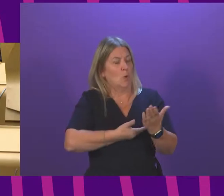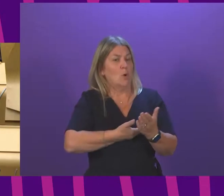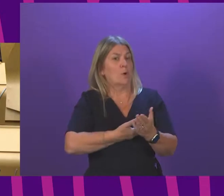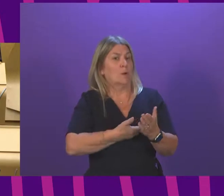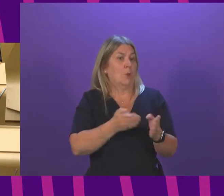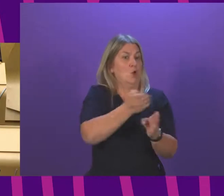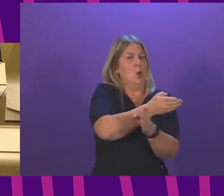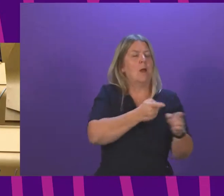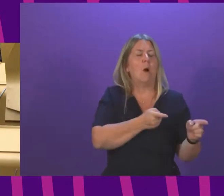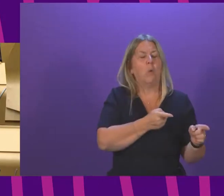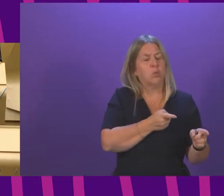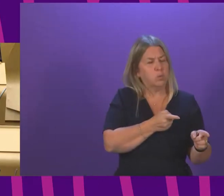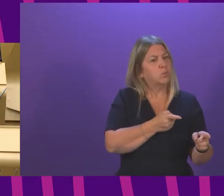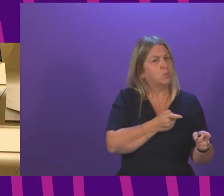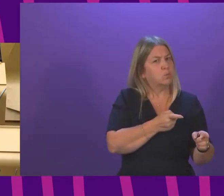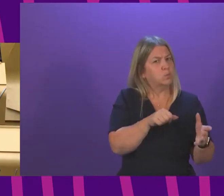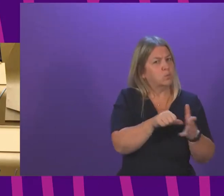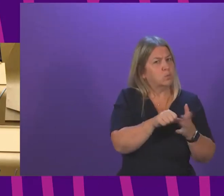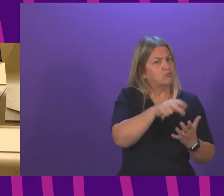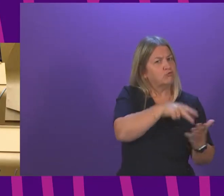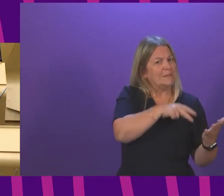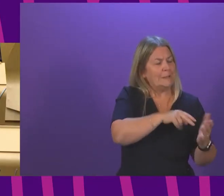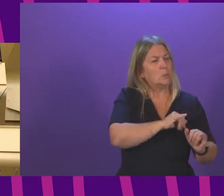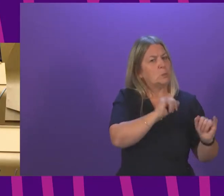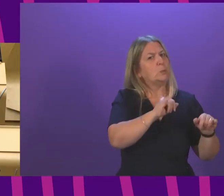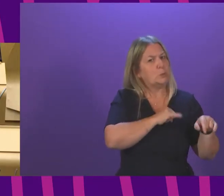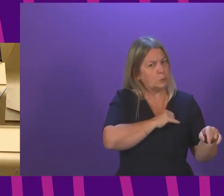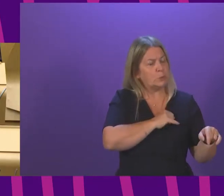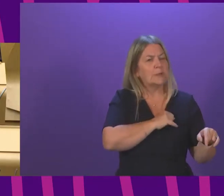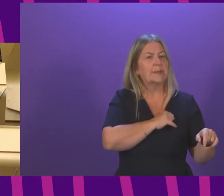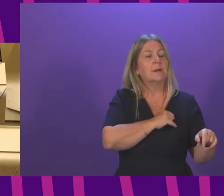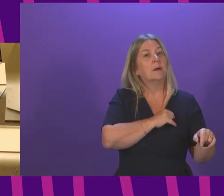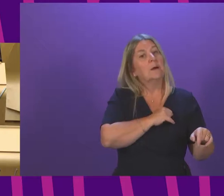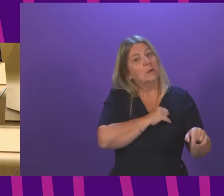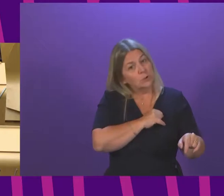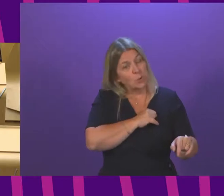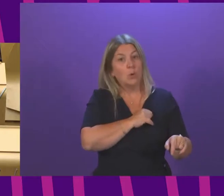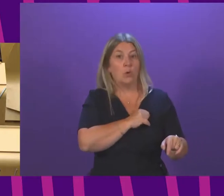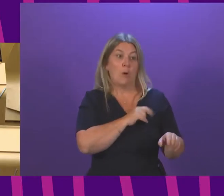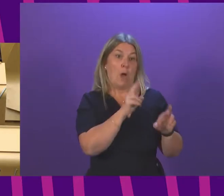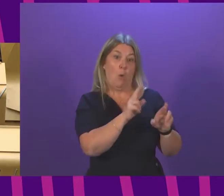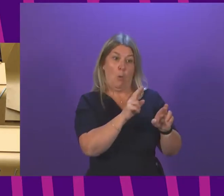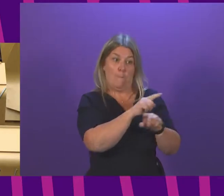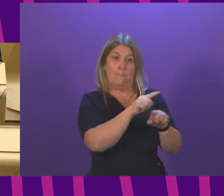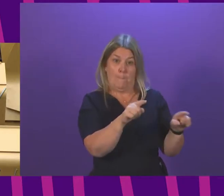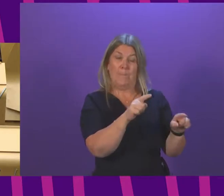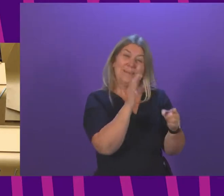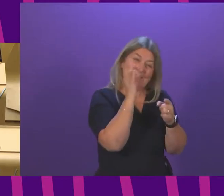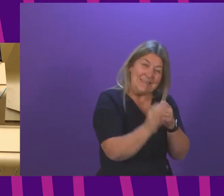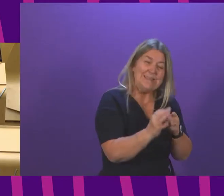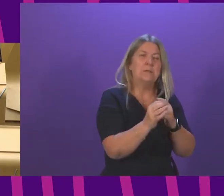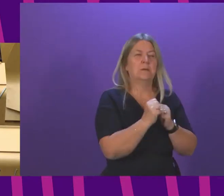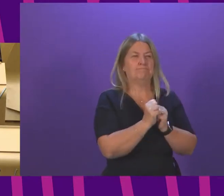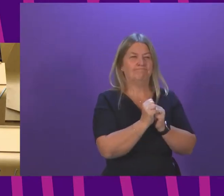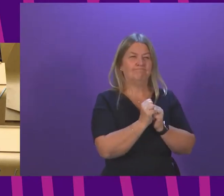indeed. So I hope that the prominence that has been given to those issues, the reflection of the detail, the